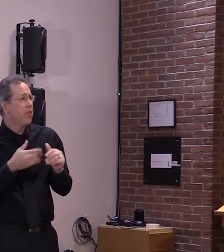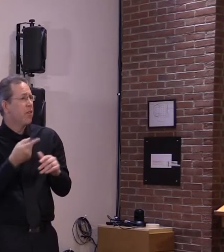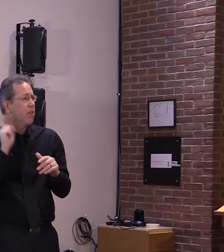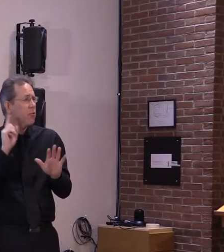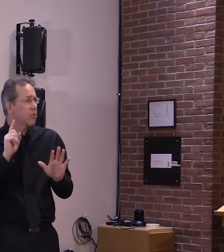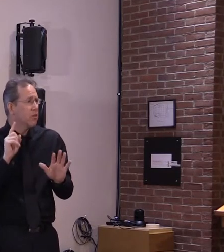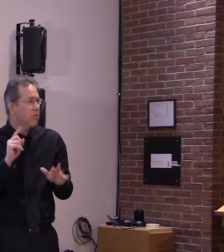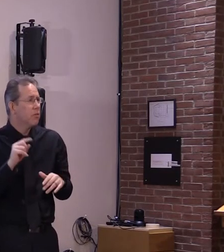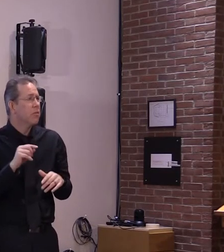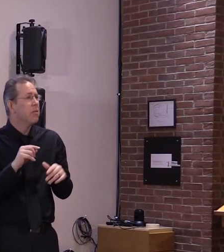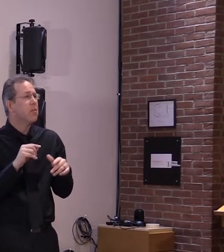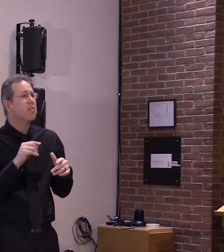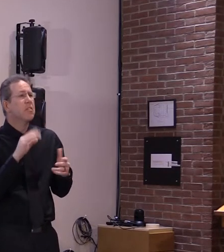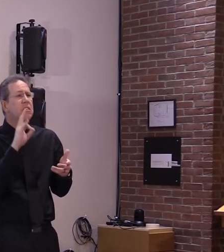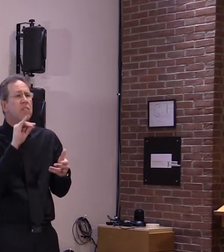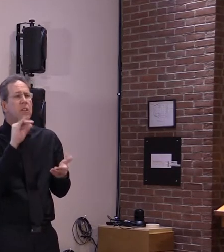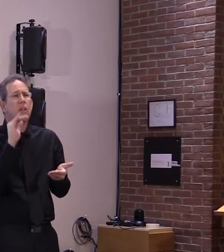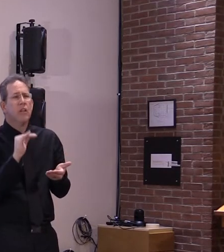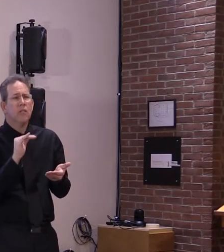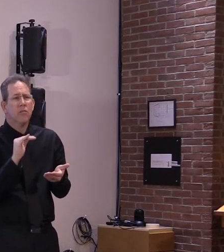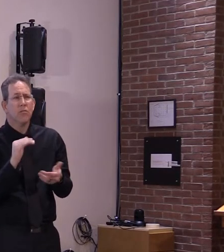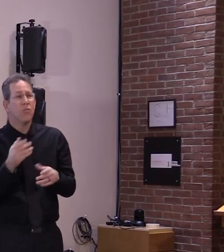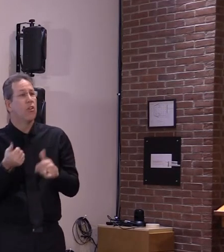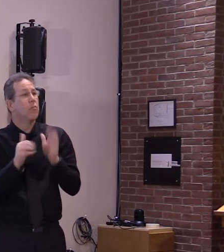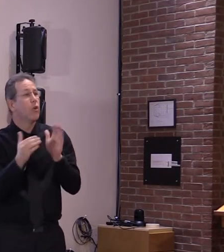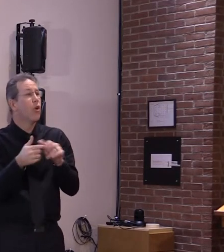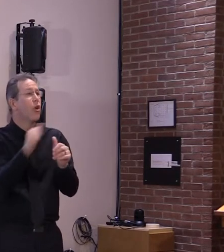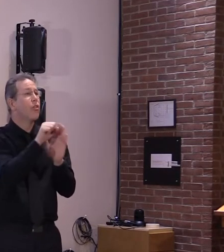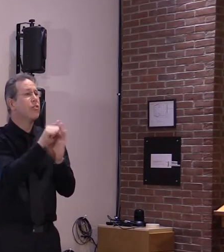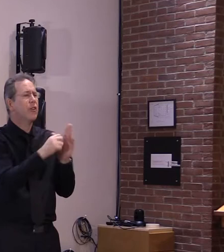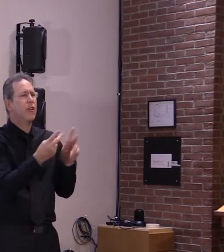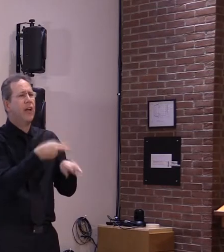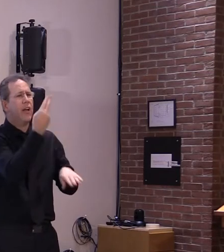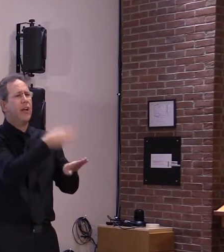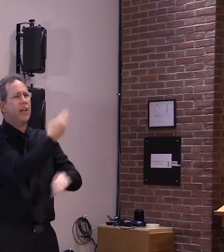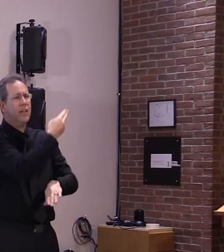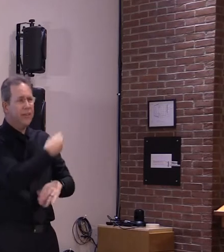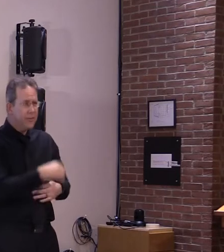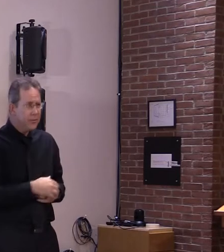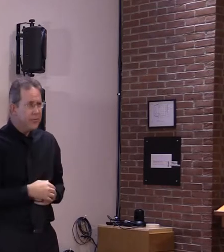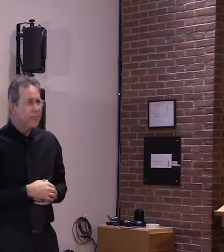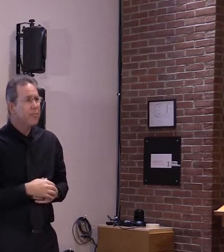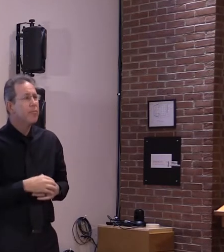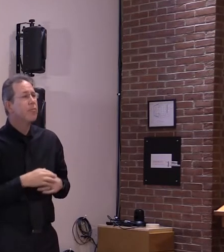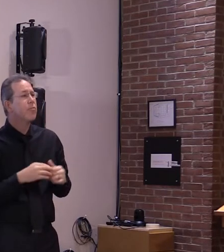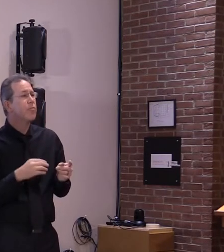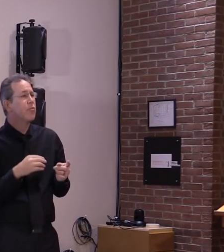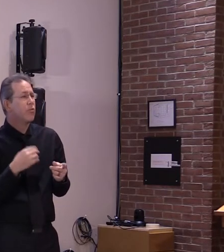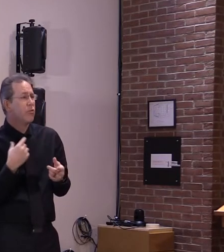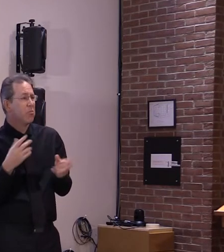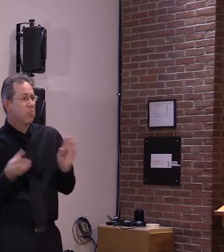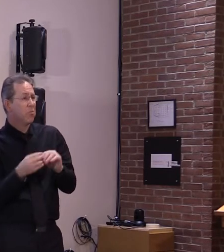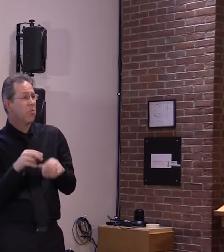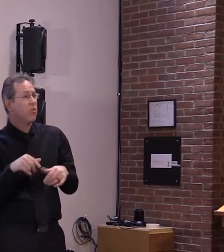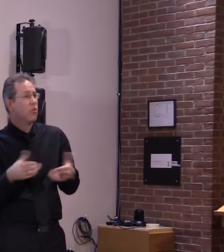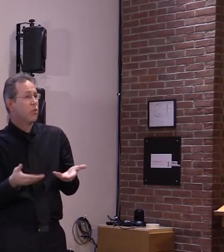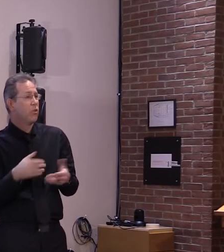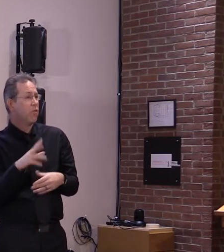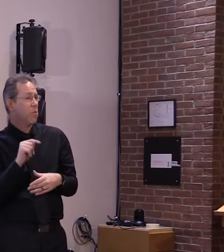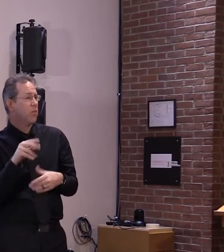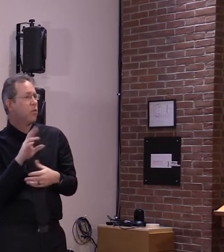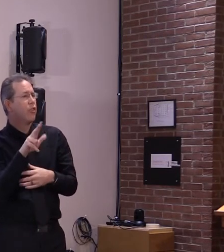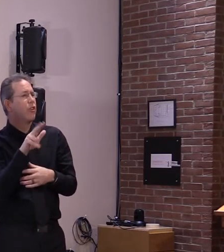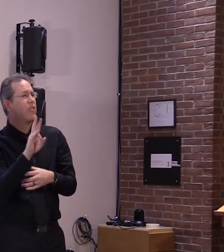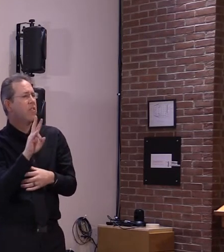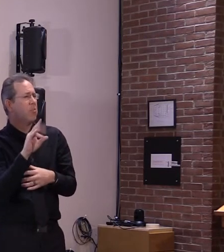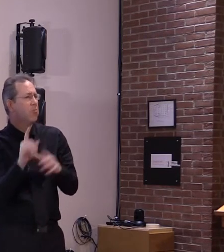126 cases in maine in just 37 cases here in vermont and relating to long